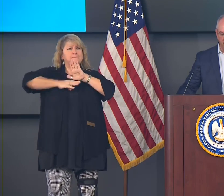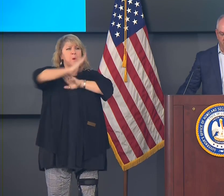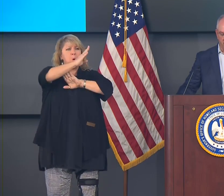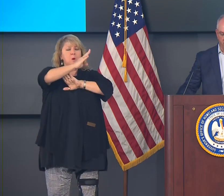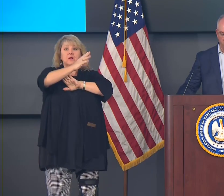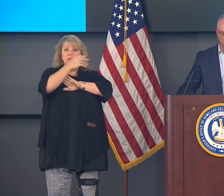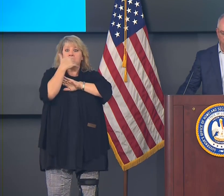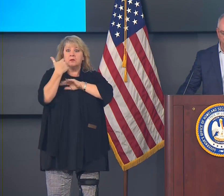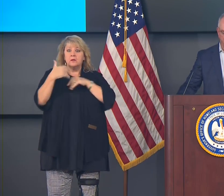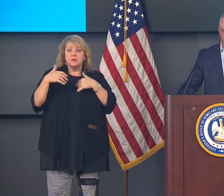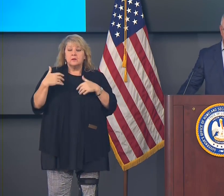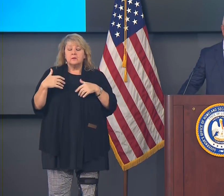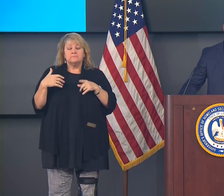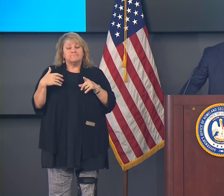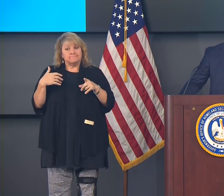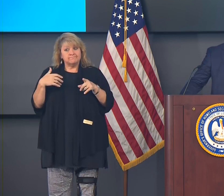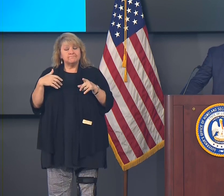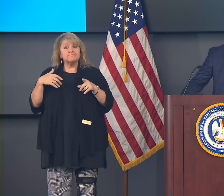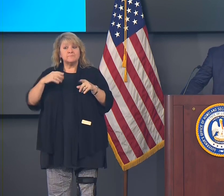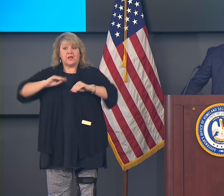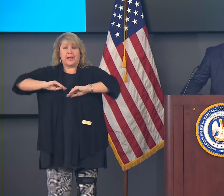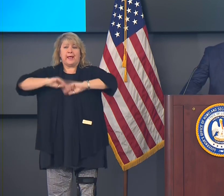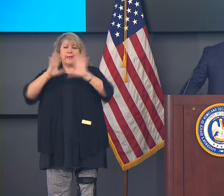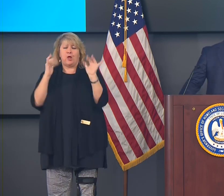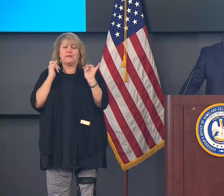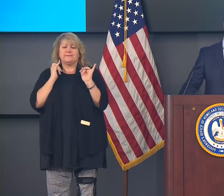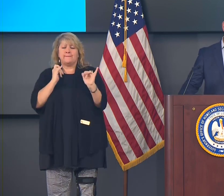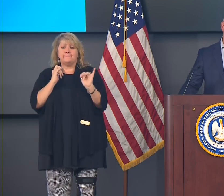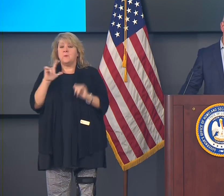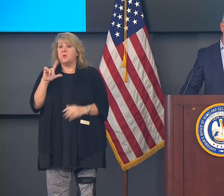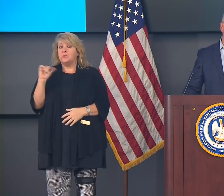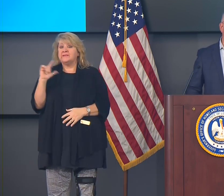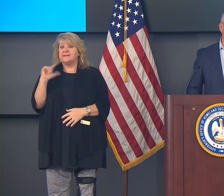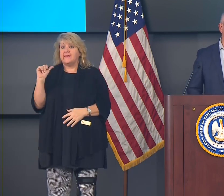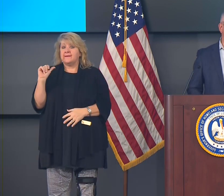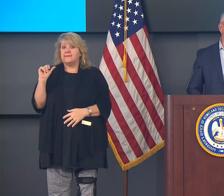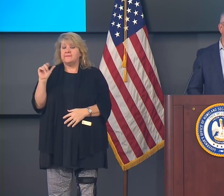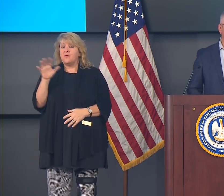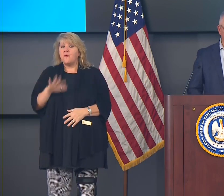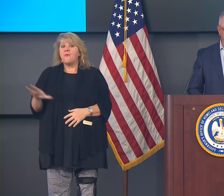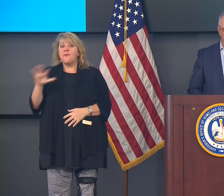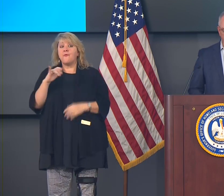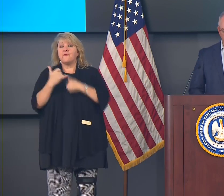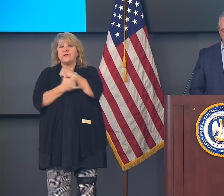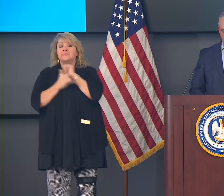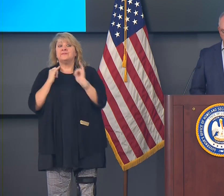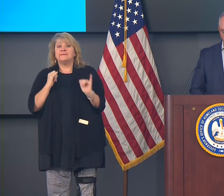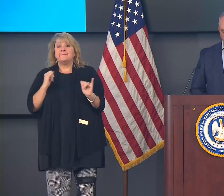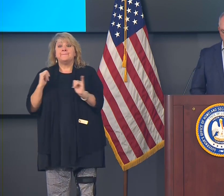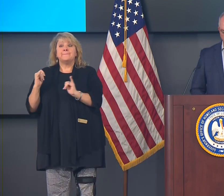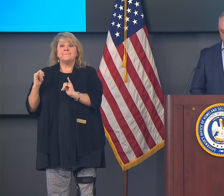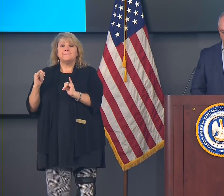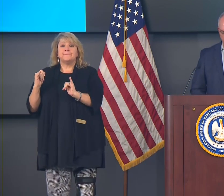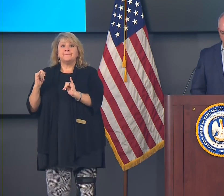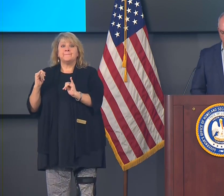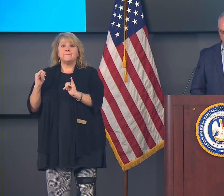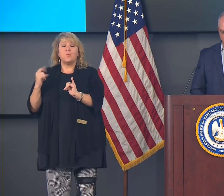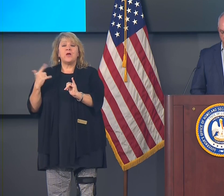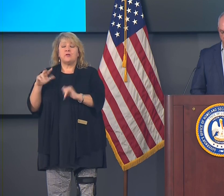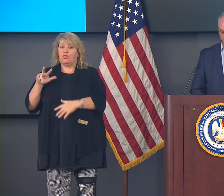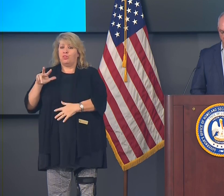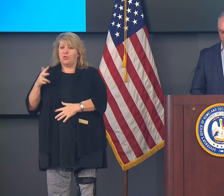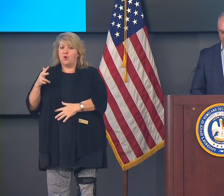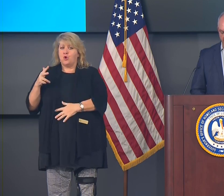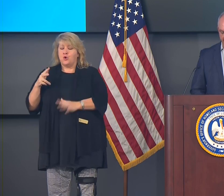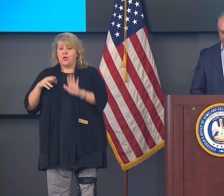It is very clear that Louisiana, like just about all of the rest of the country, is experiencing a third